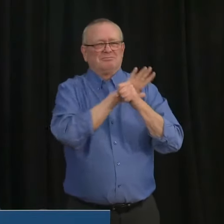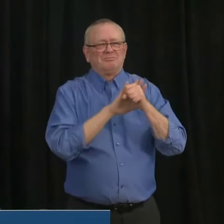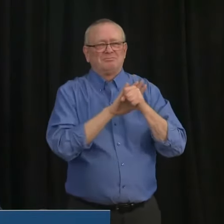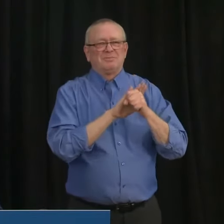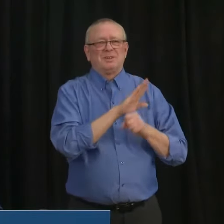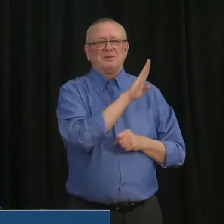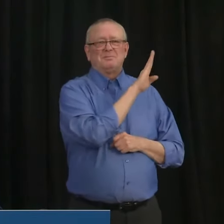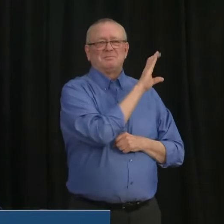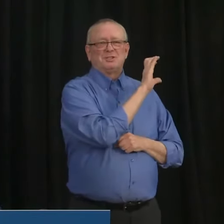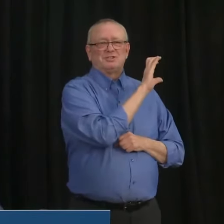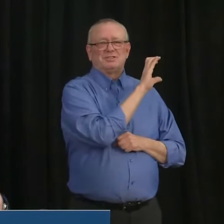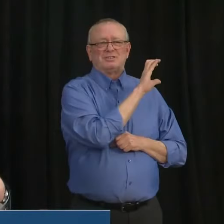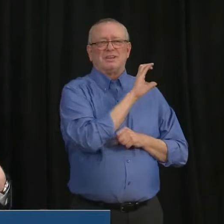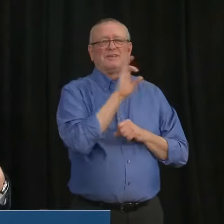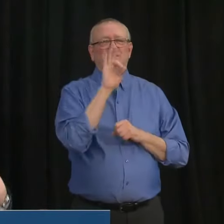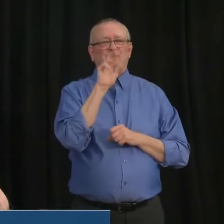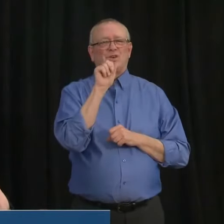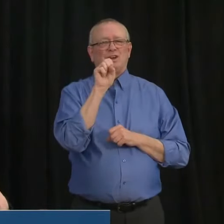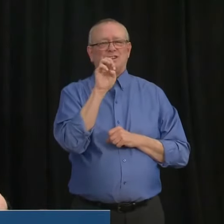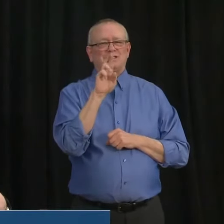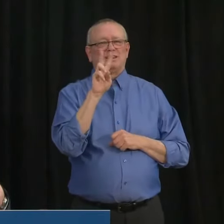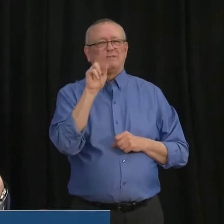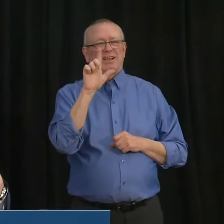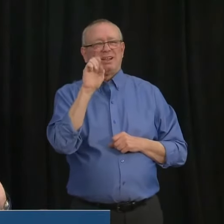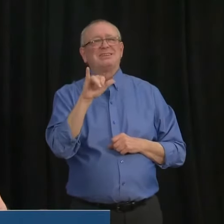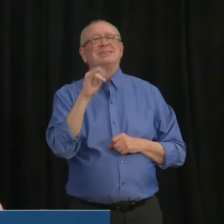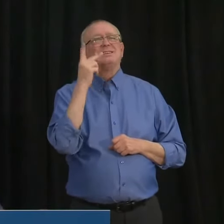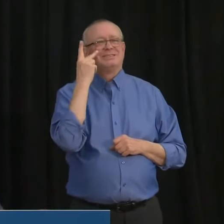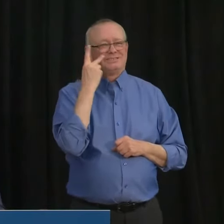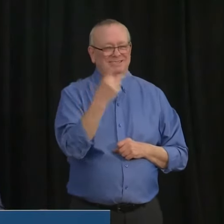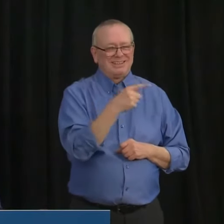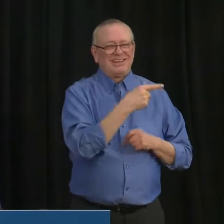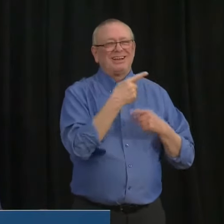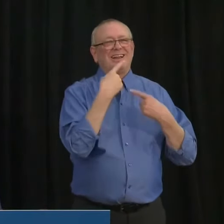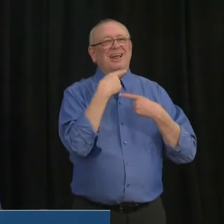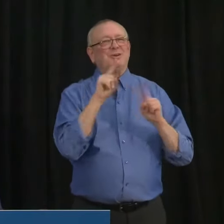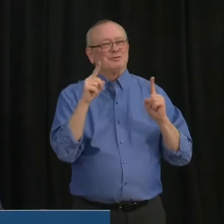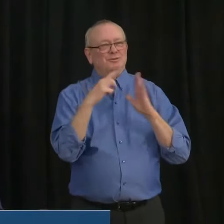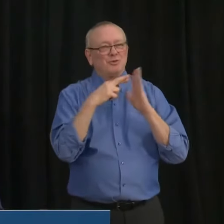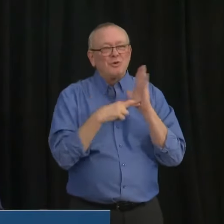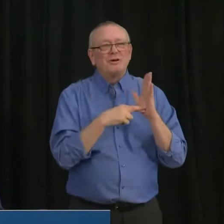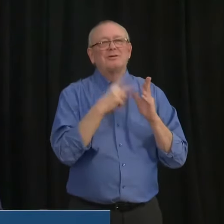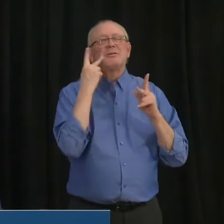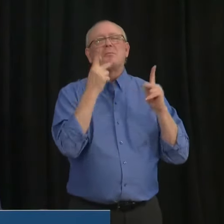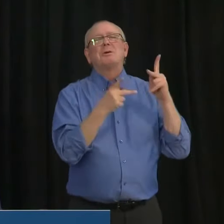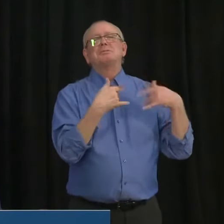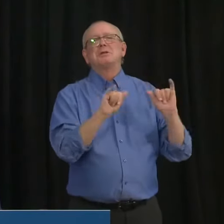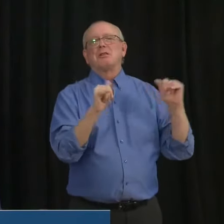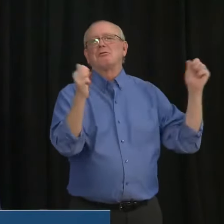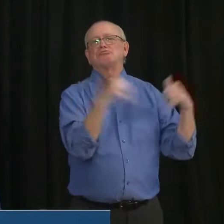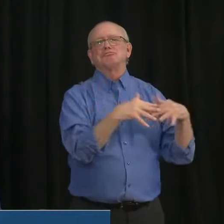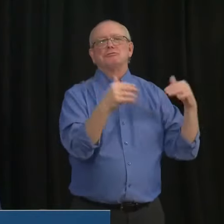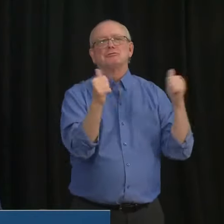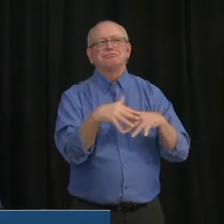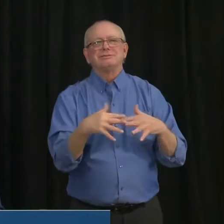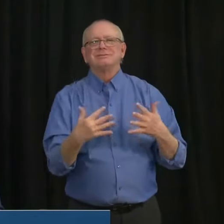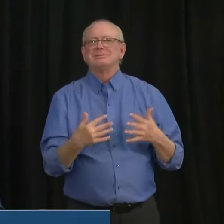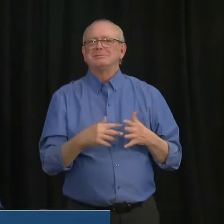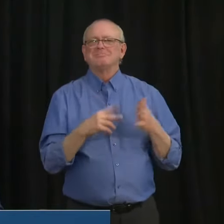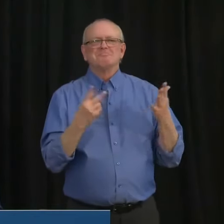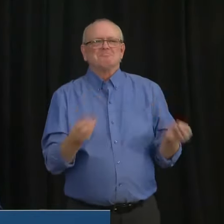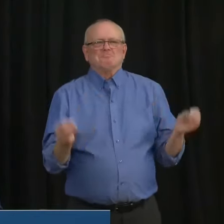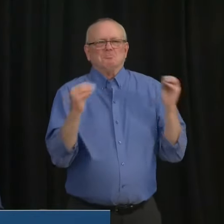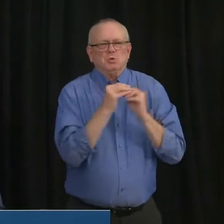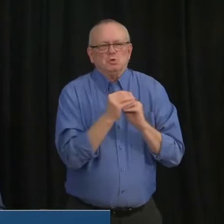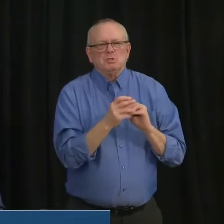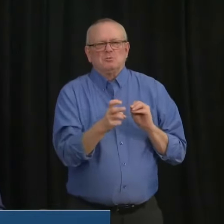Columbia, they've seen similar challenges where notwithstanding the recommendations, there were large social gatherings that did begin more aggressive enforcement. And I